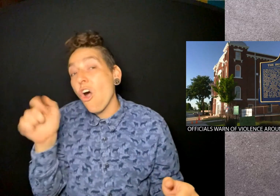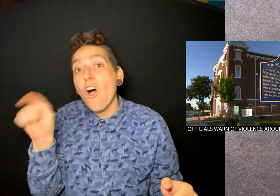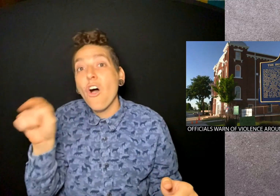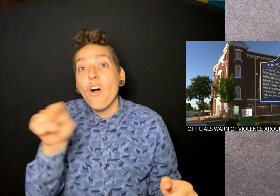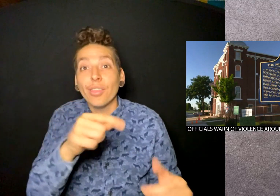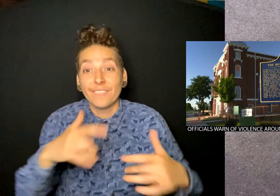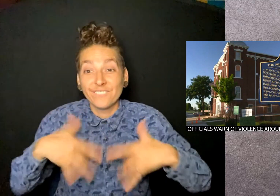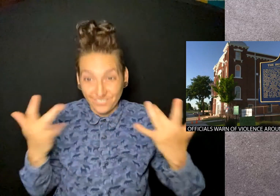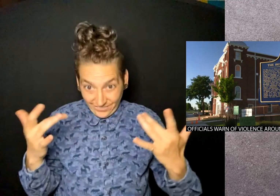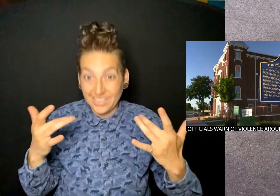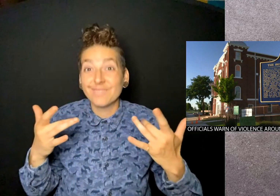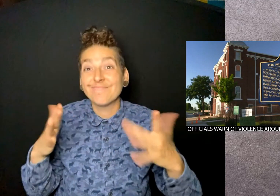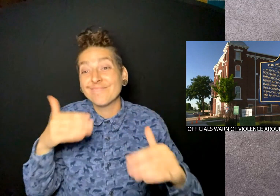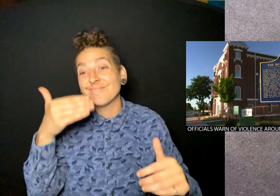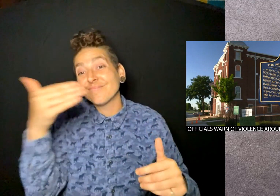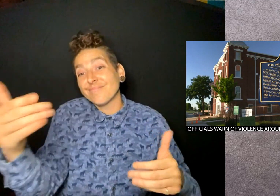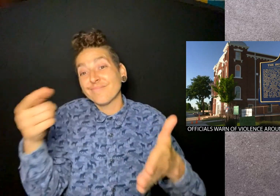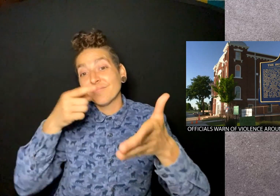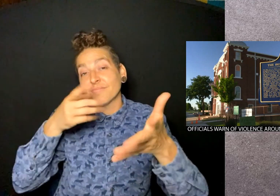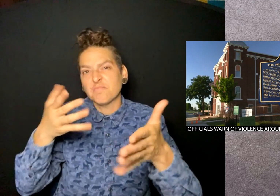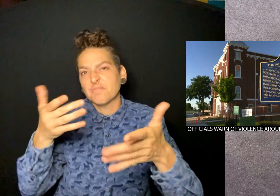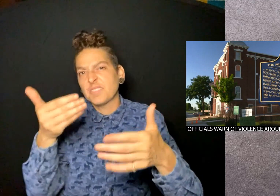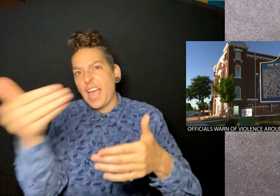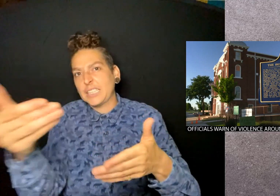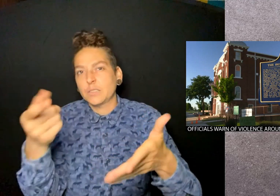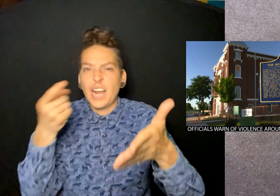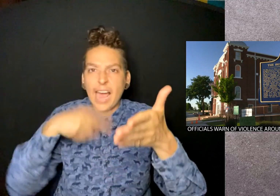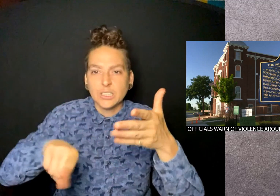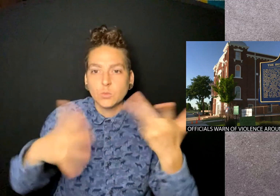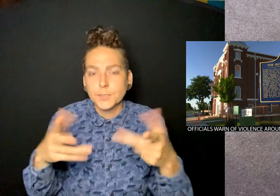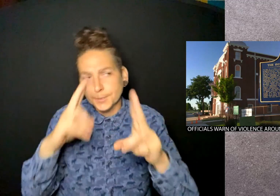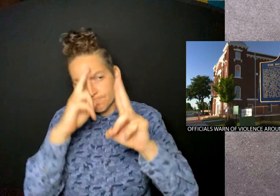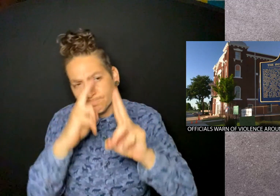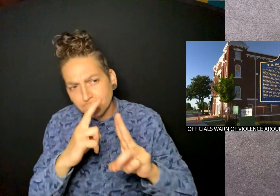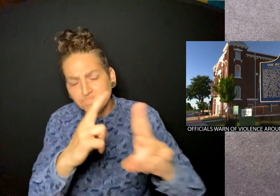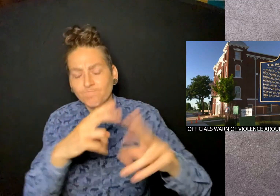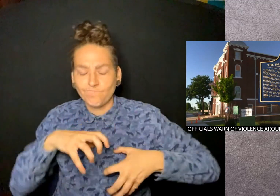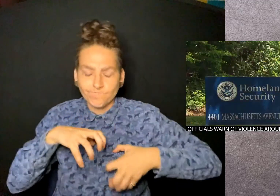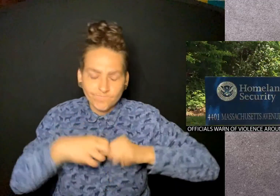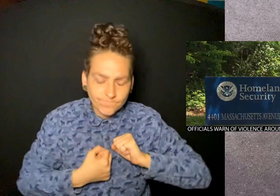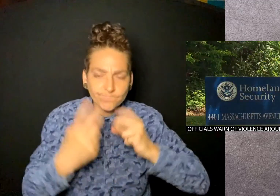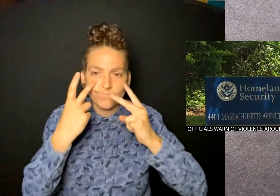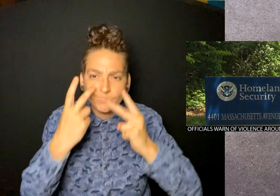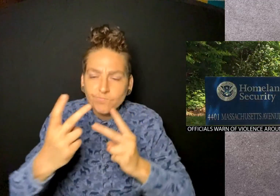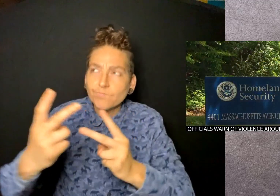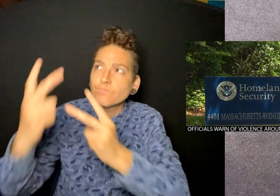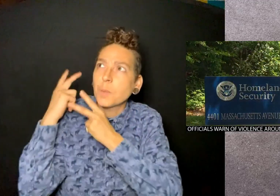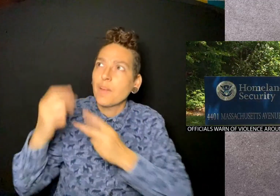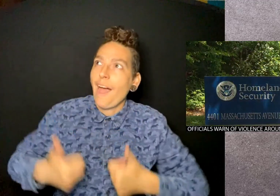There are several events next week to commemorate the lives lost during the massacre.